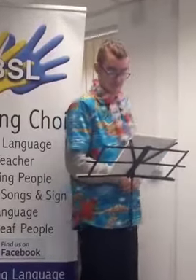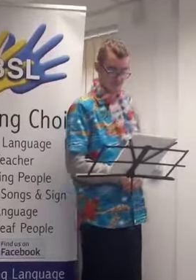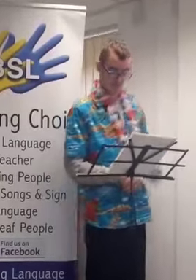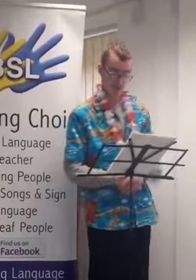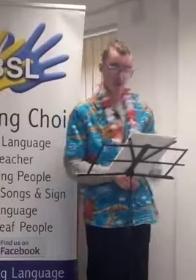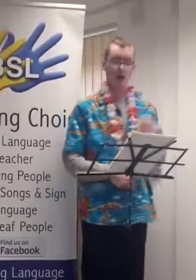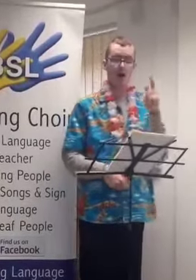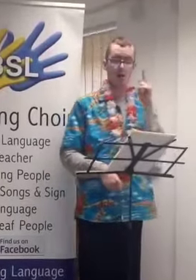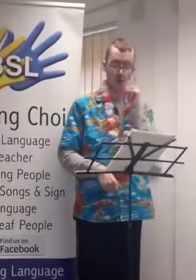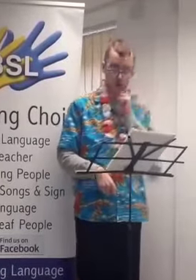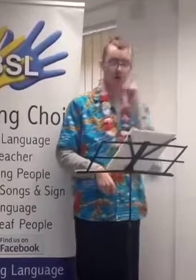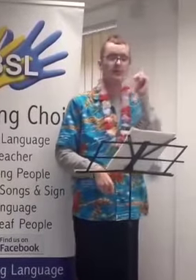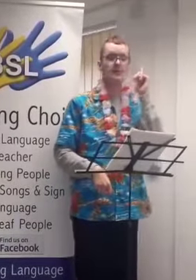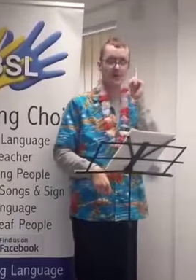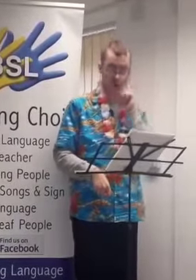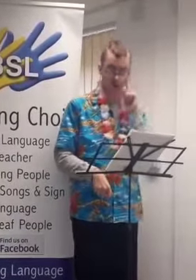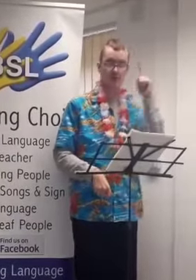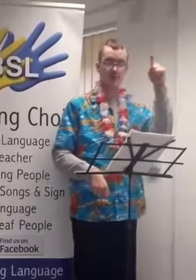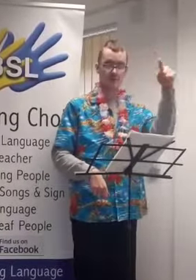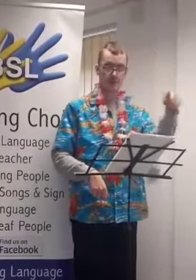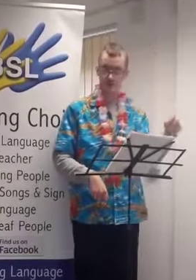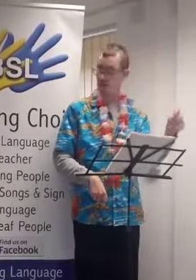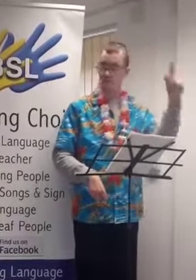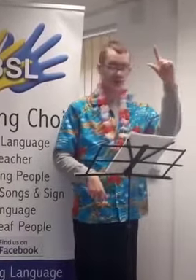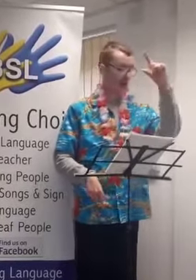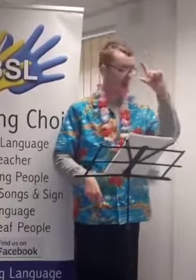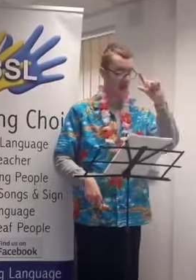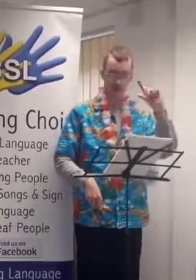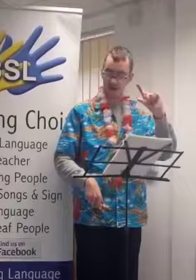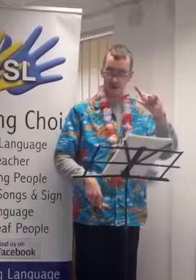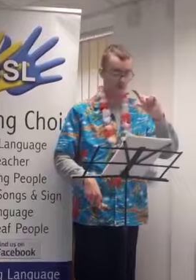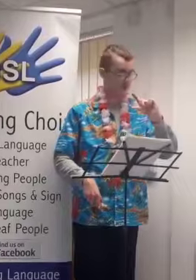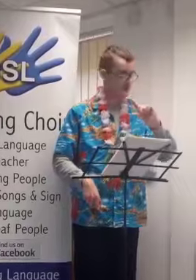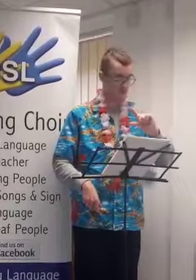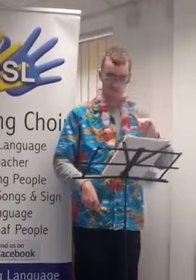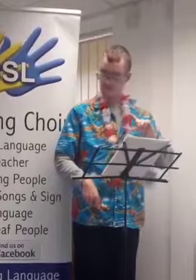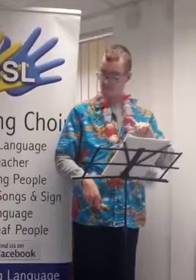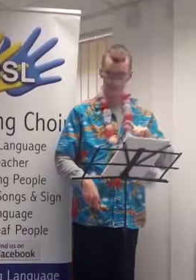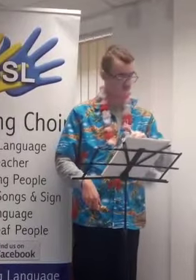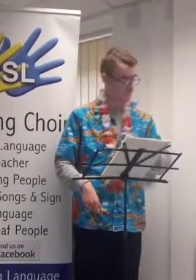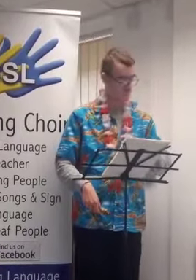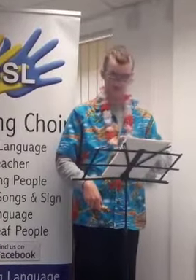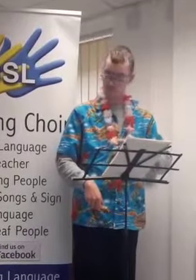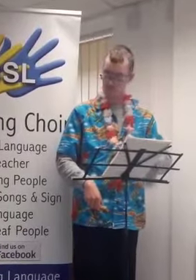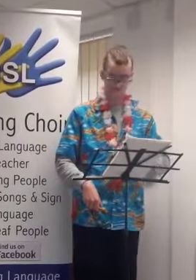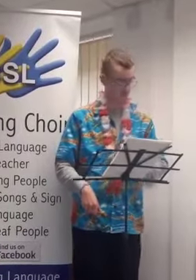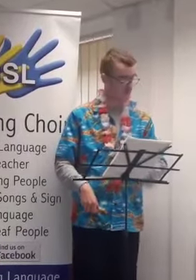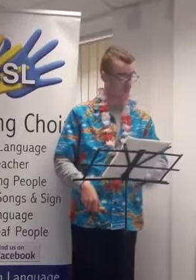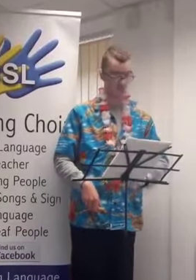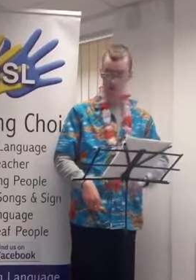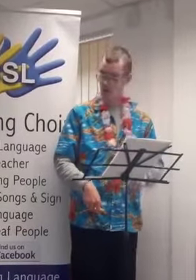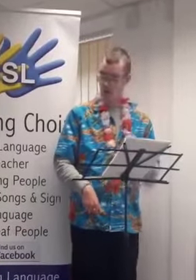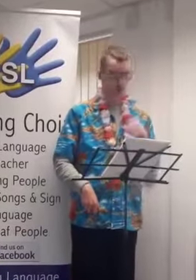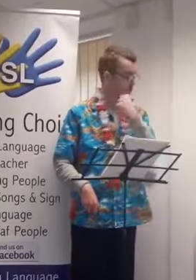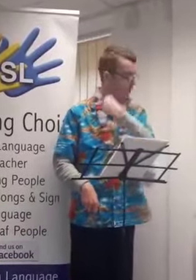I hope someday you'll join us, the